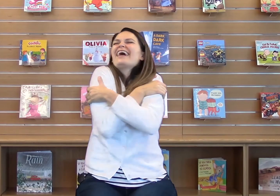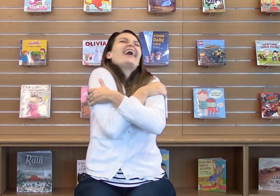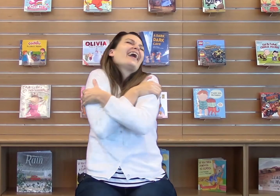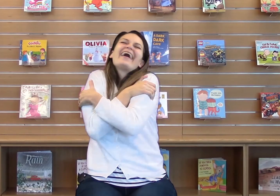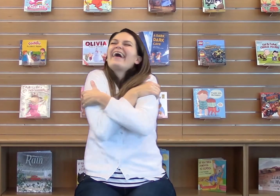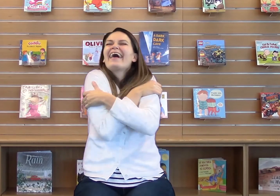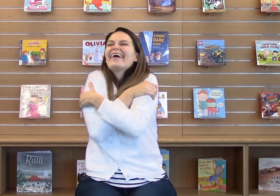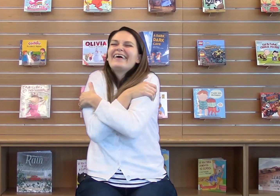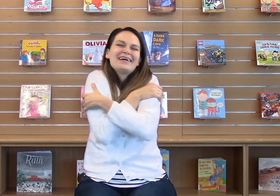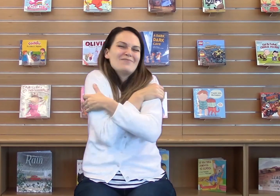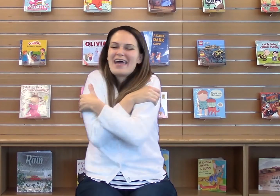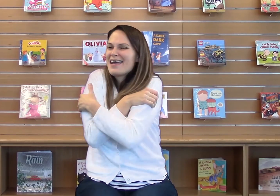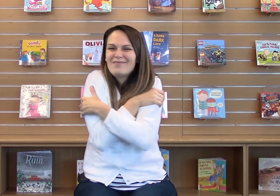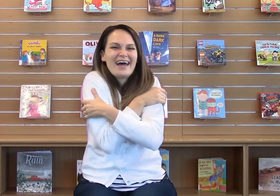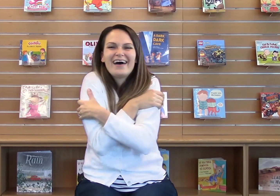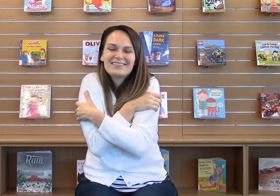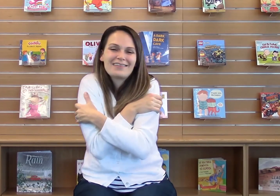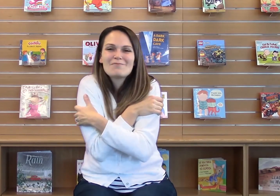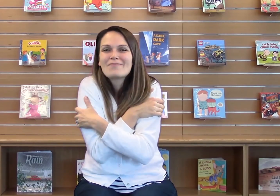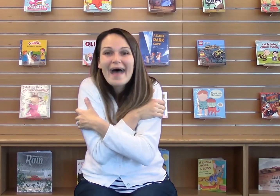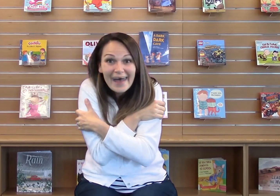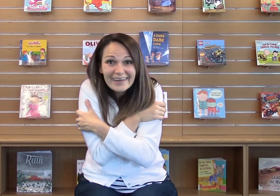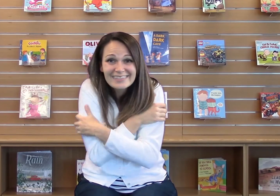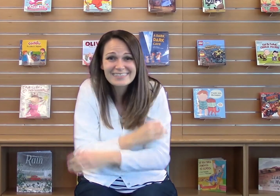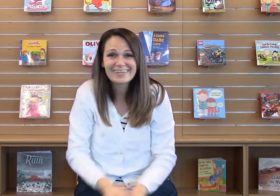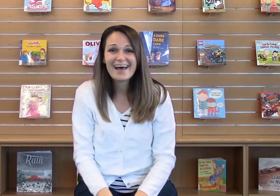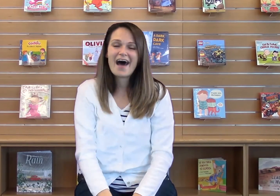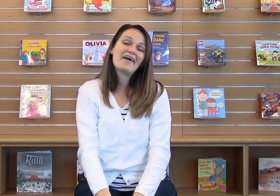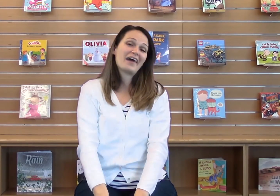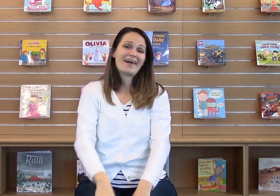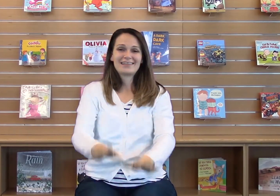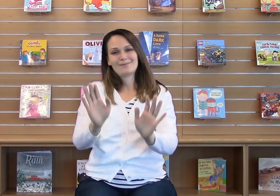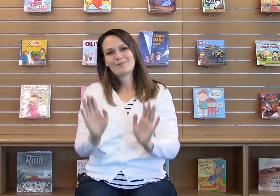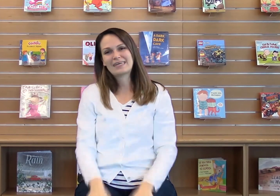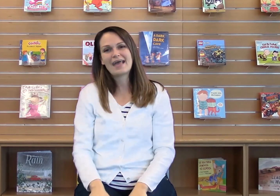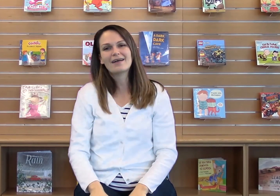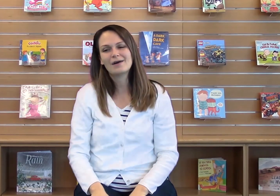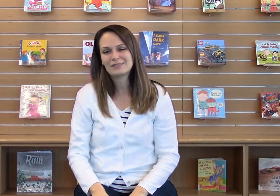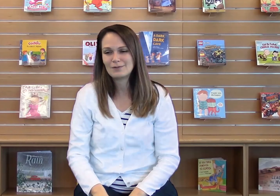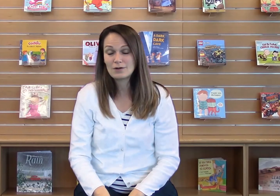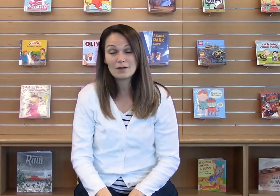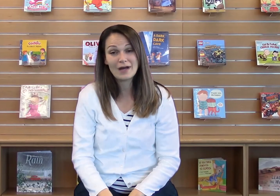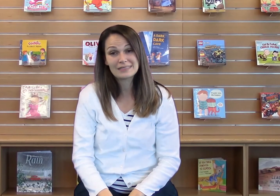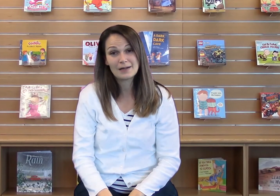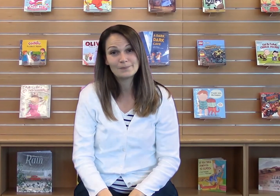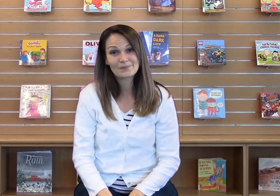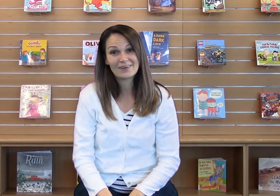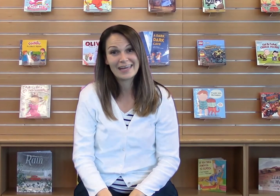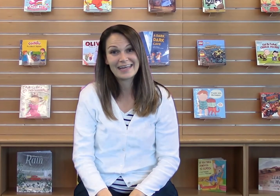hug! Baby hugs are the best! Alright, awesome. But we can't go until we do our goodbye song. Ready?